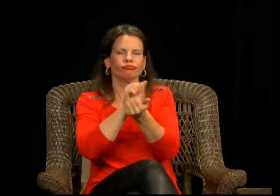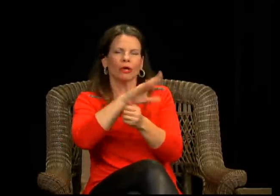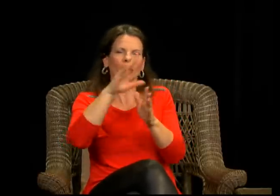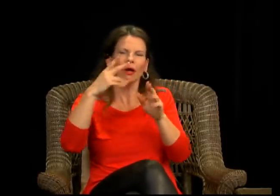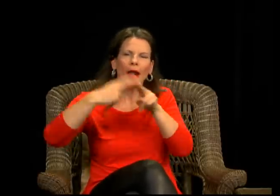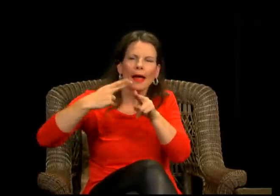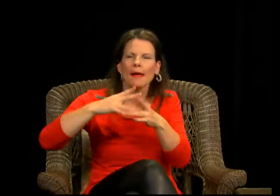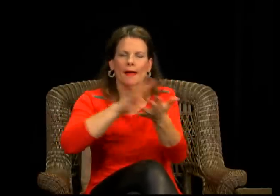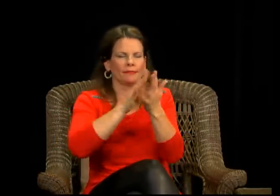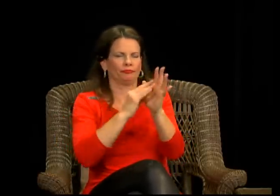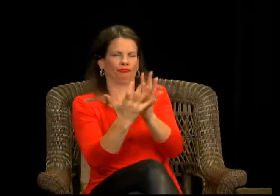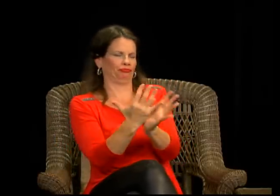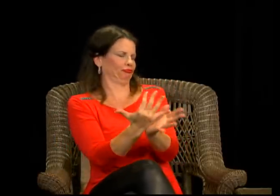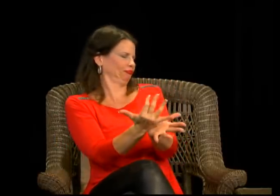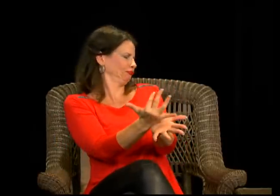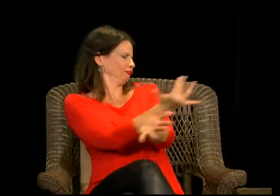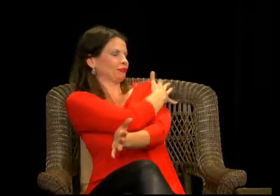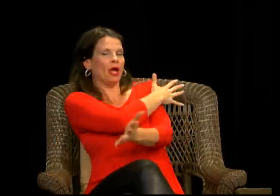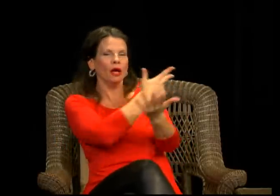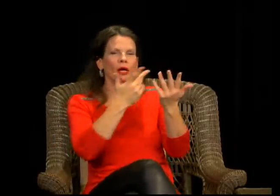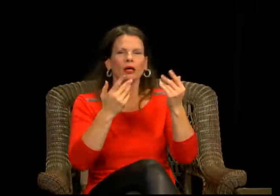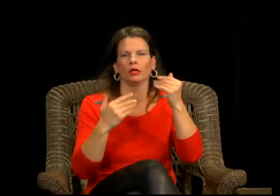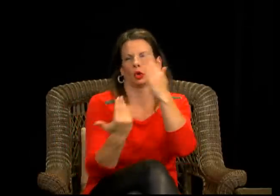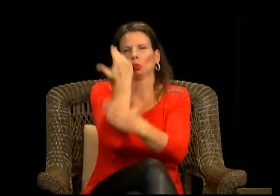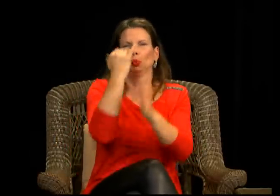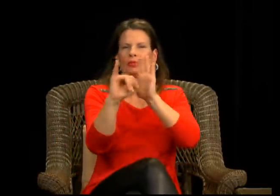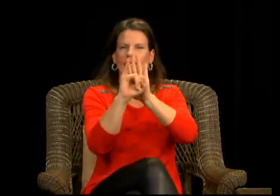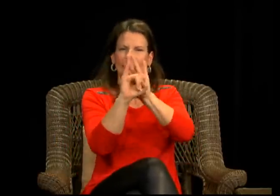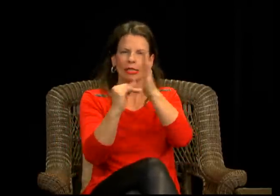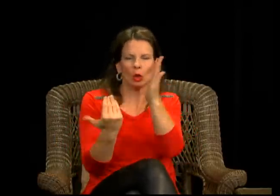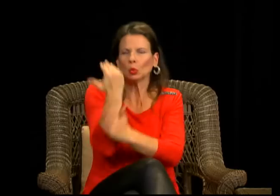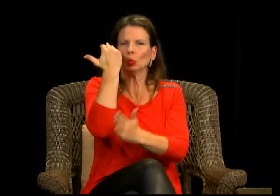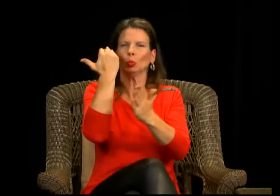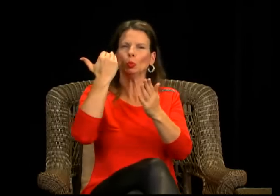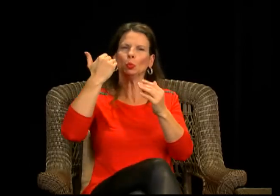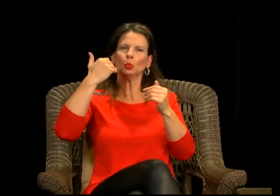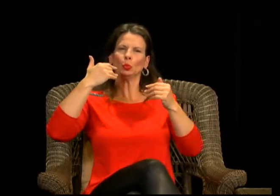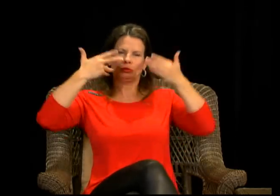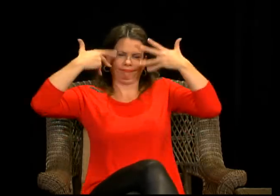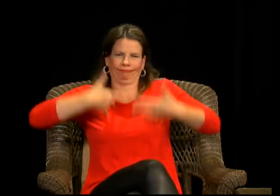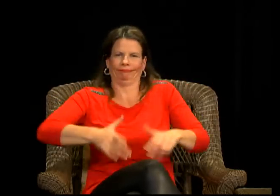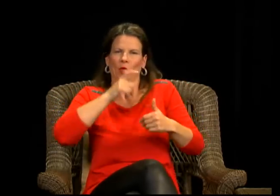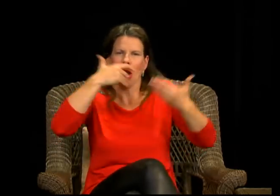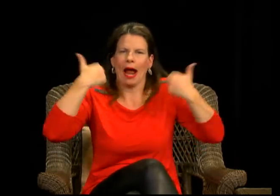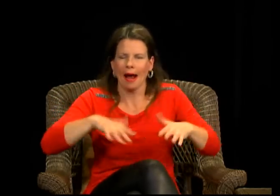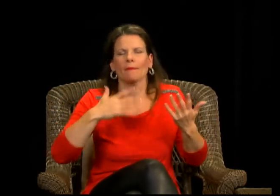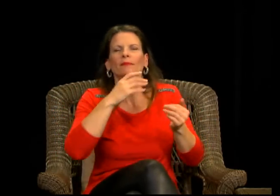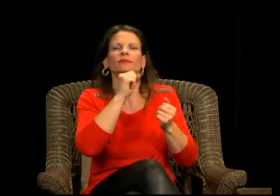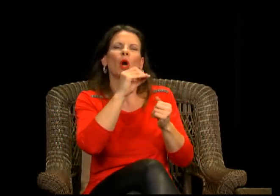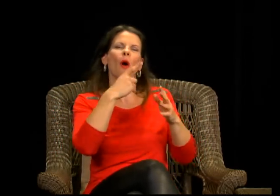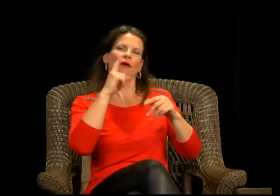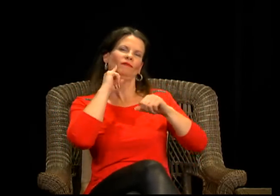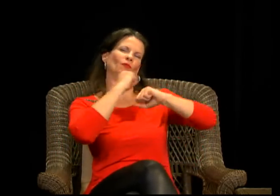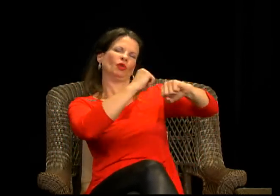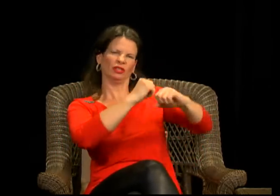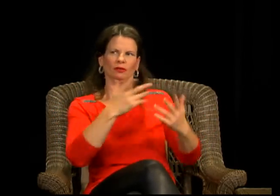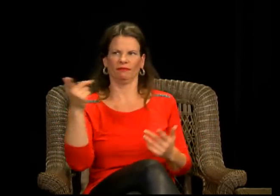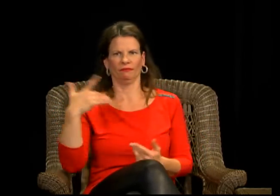it's possible sometimes even, um, children in foster care, if they testify against somebody that they are placed in witness